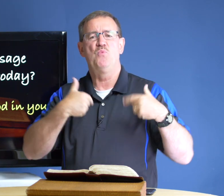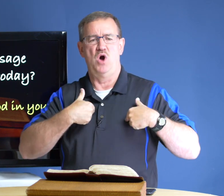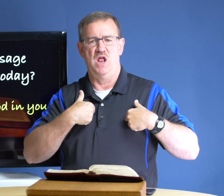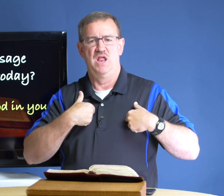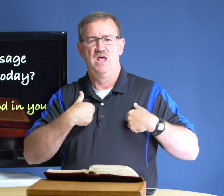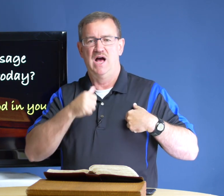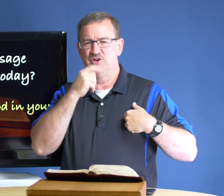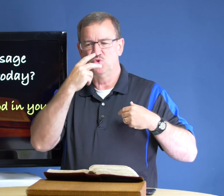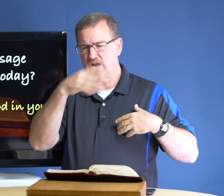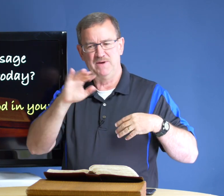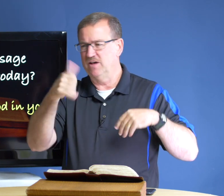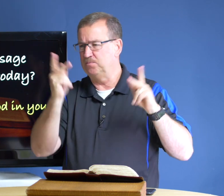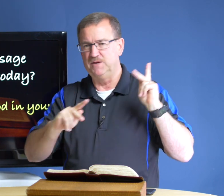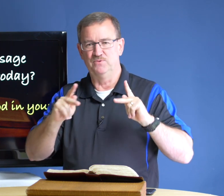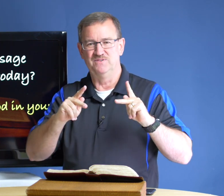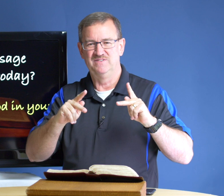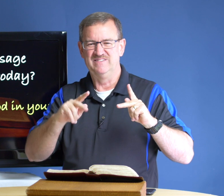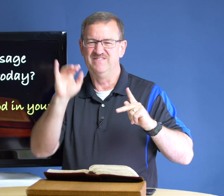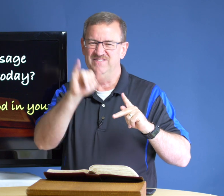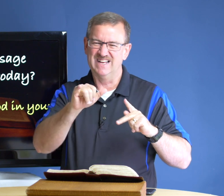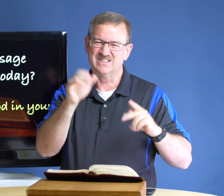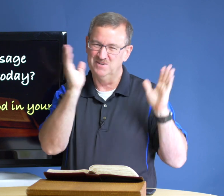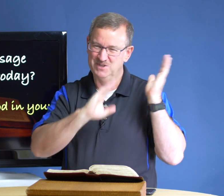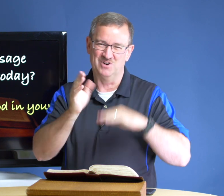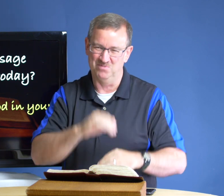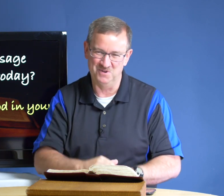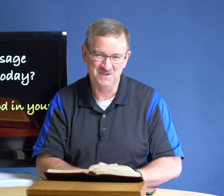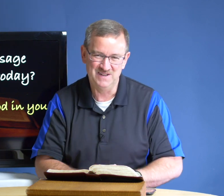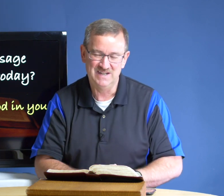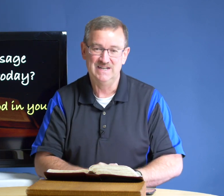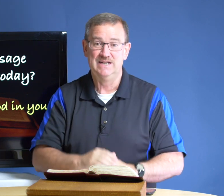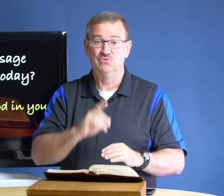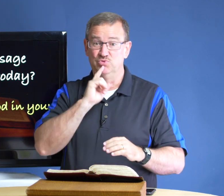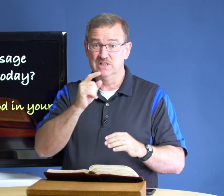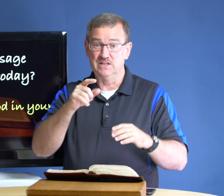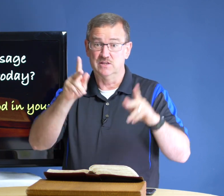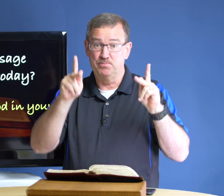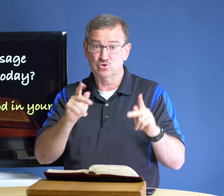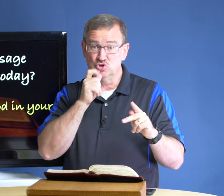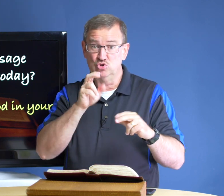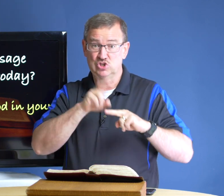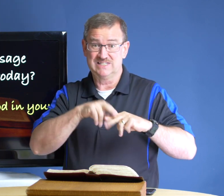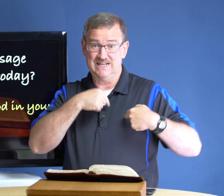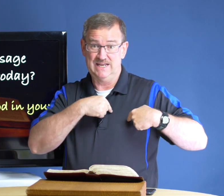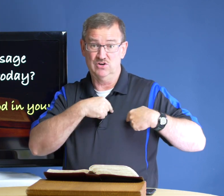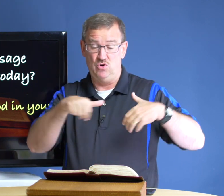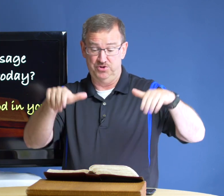want i don't care about other people that's going to be trouble really the person who should sit here on the